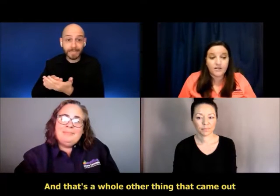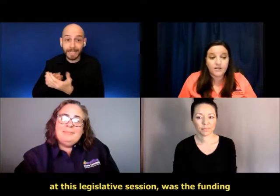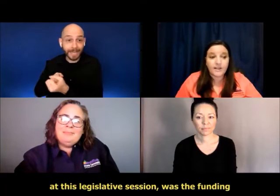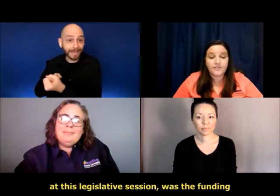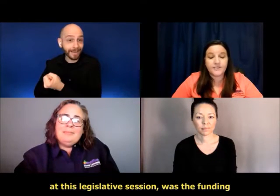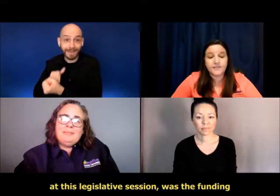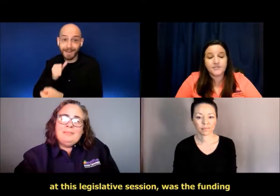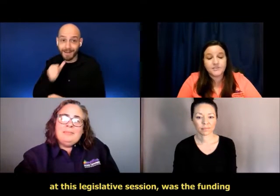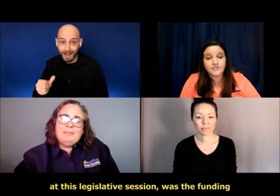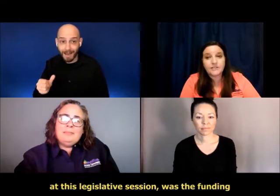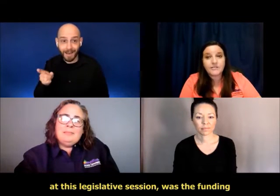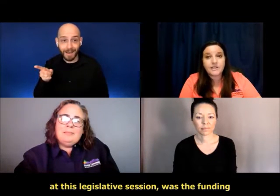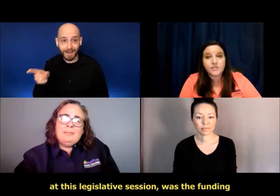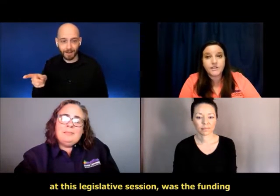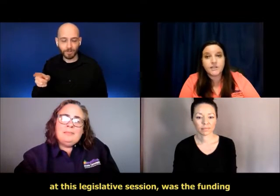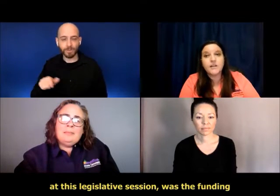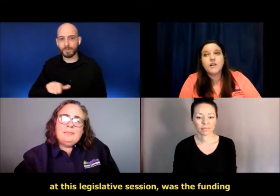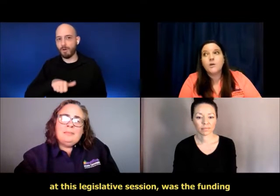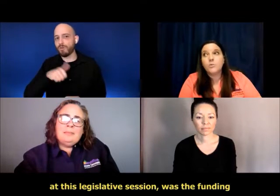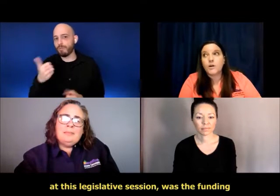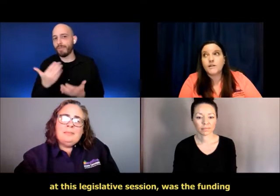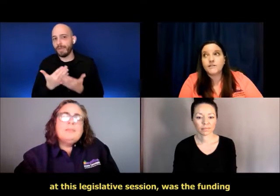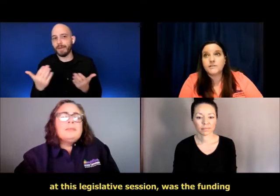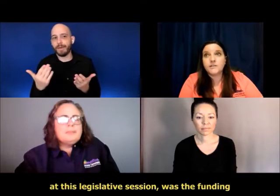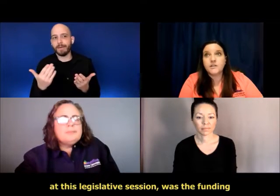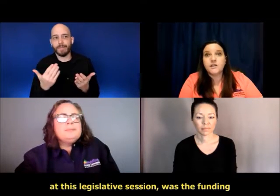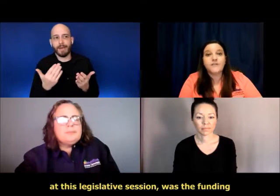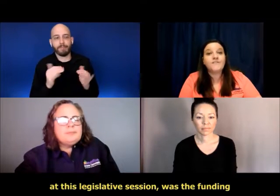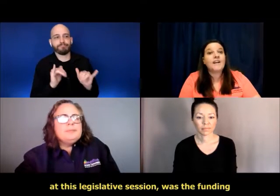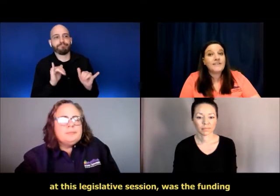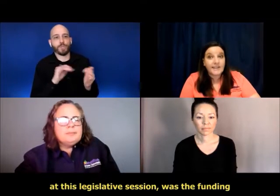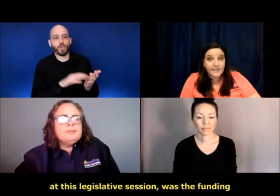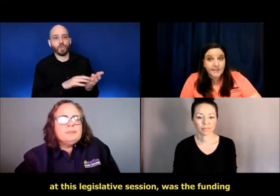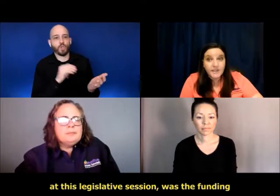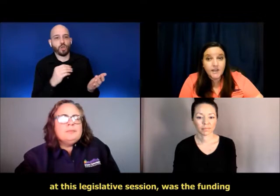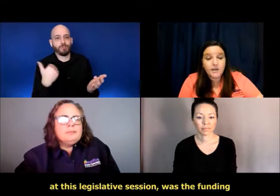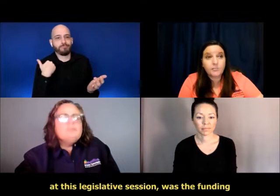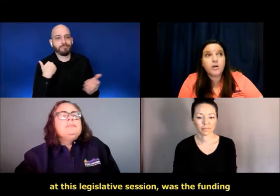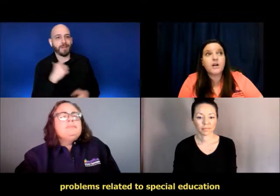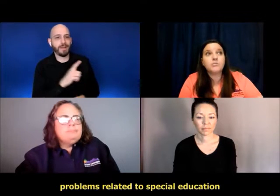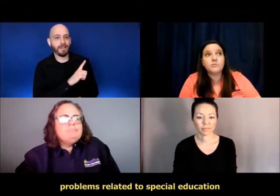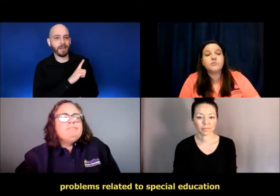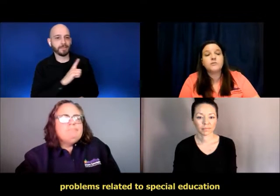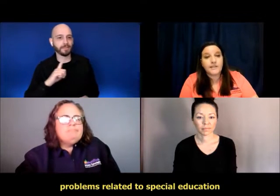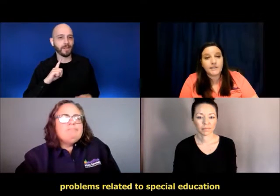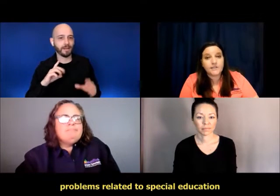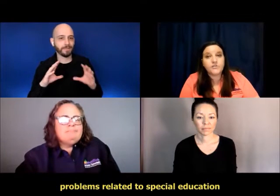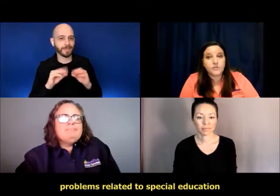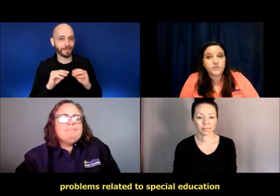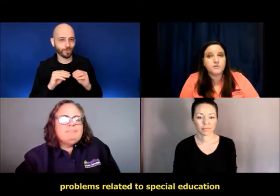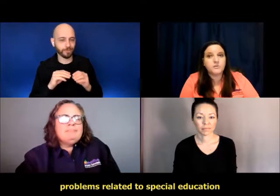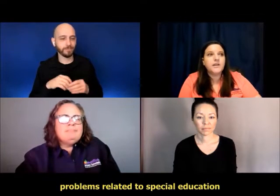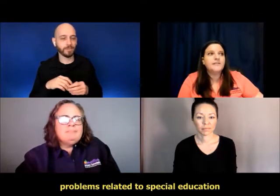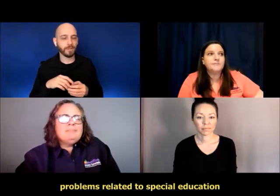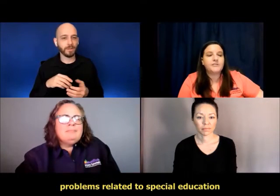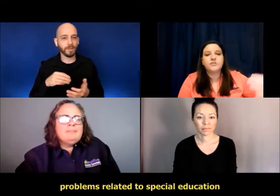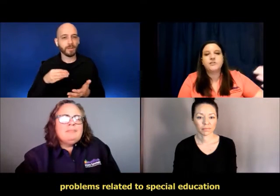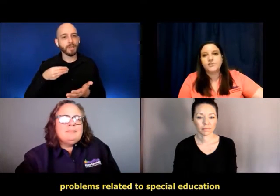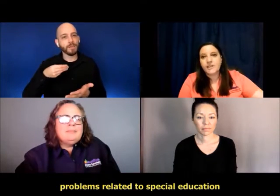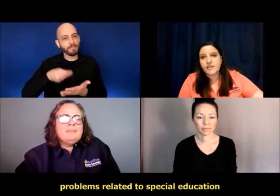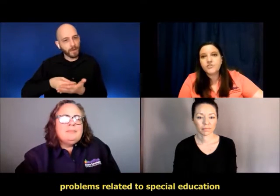came out, uh, at this legislative session was the funding, um, problems related to